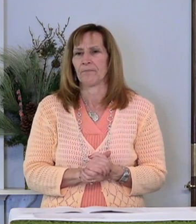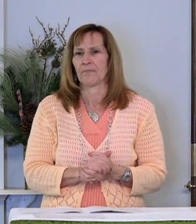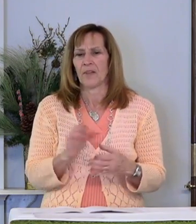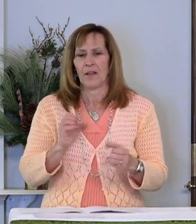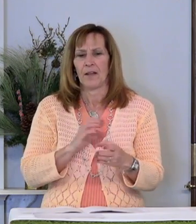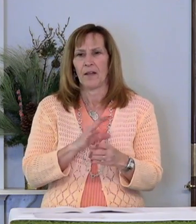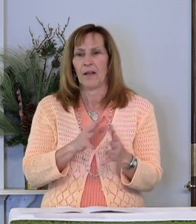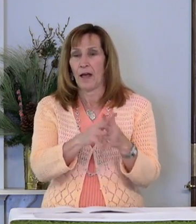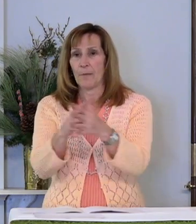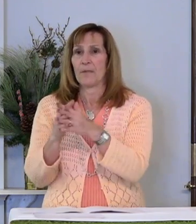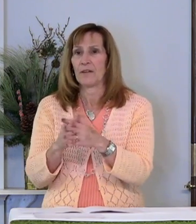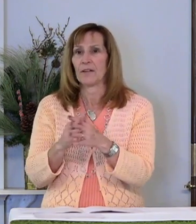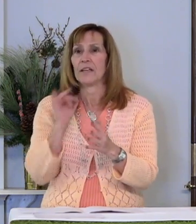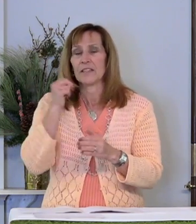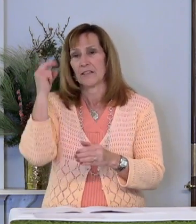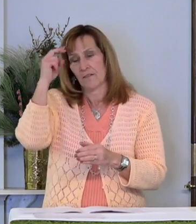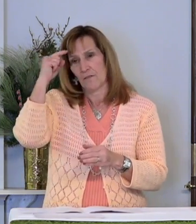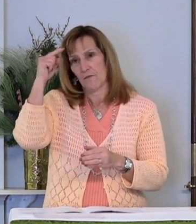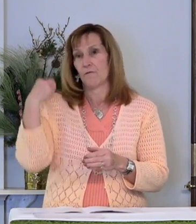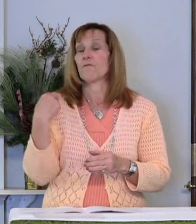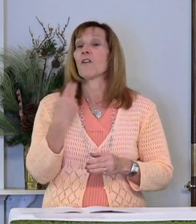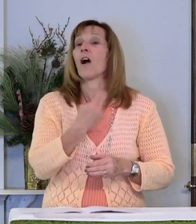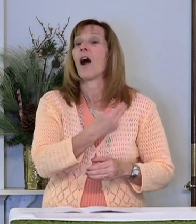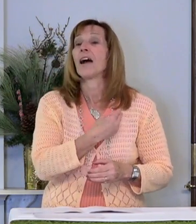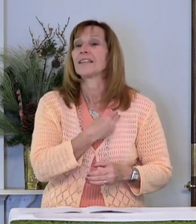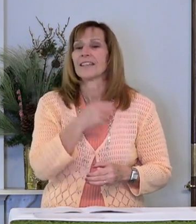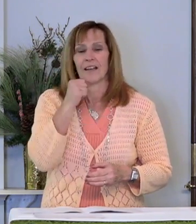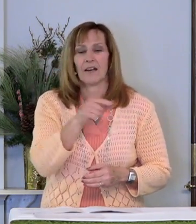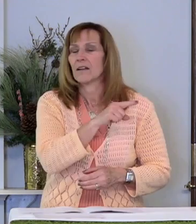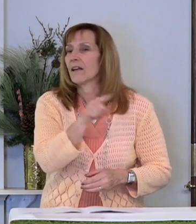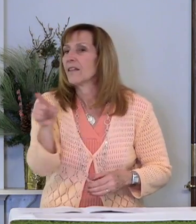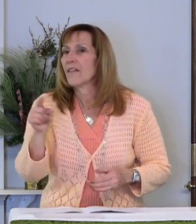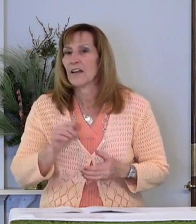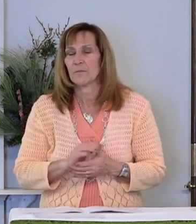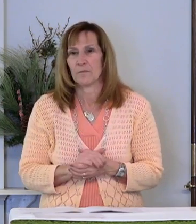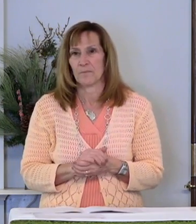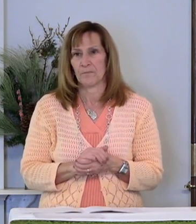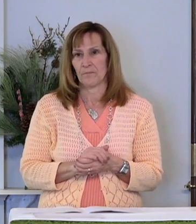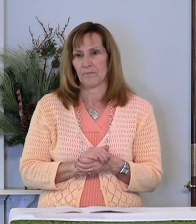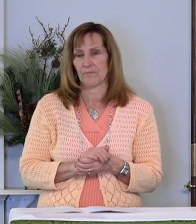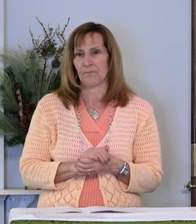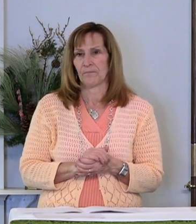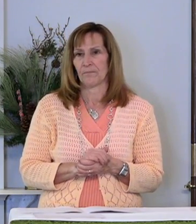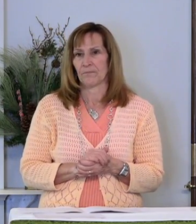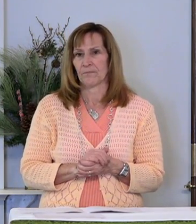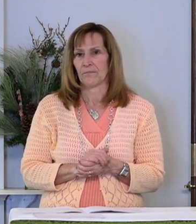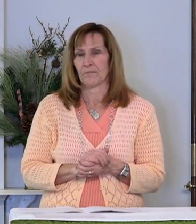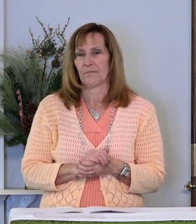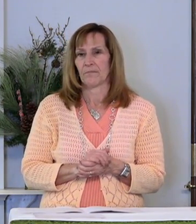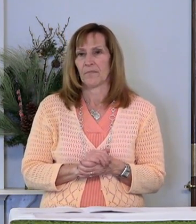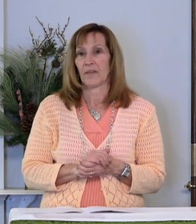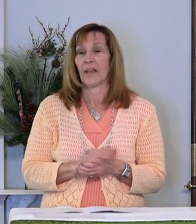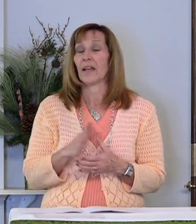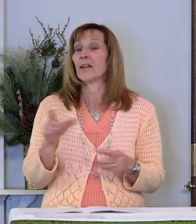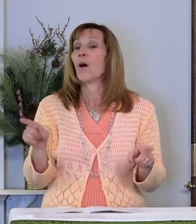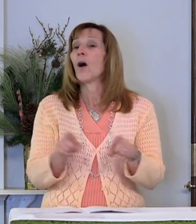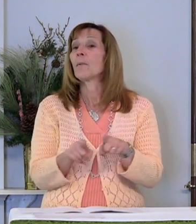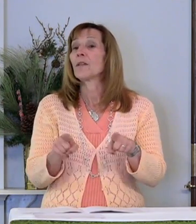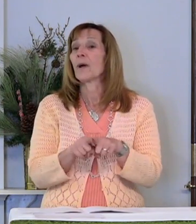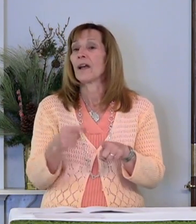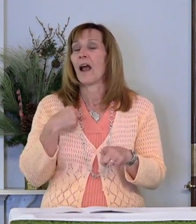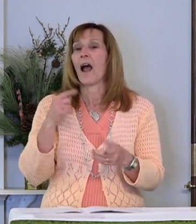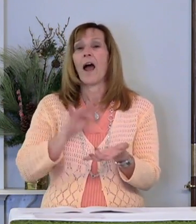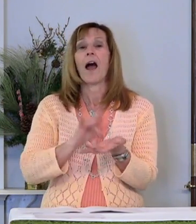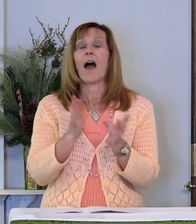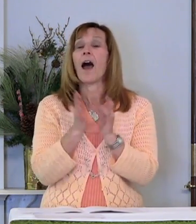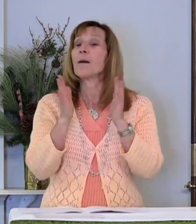America is for us, not them. And by the way, I'm